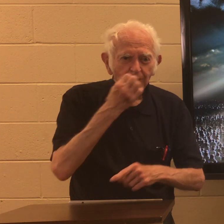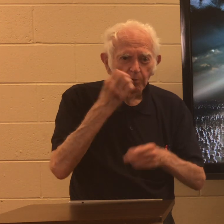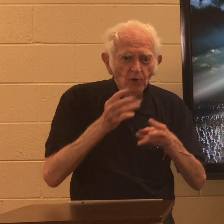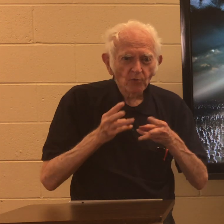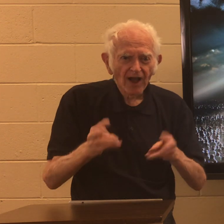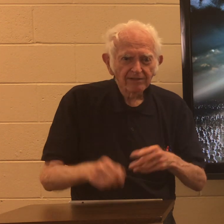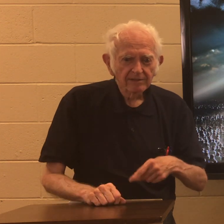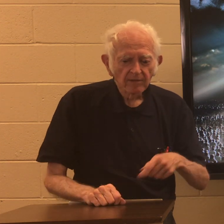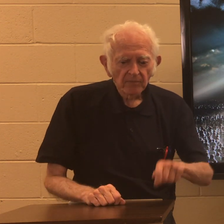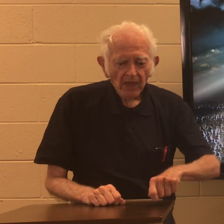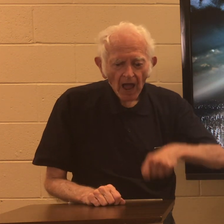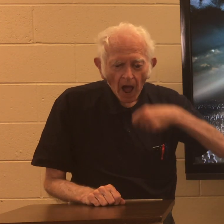the European way.